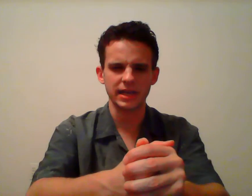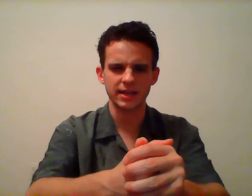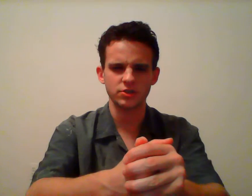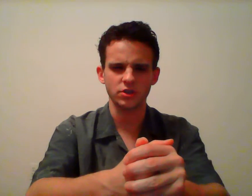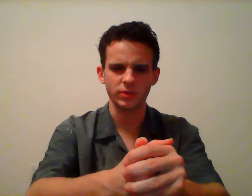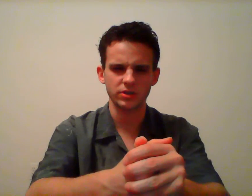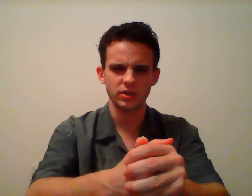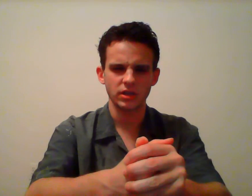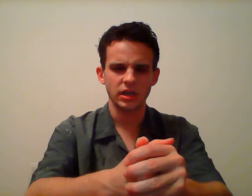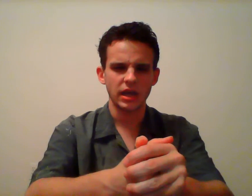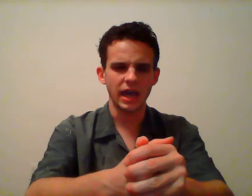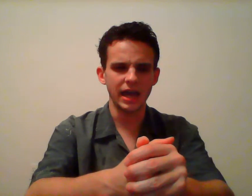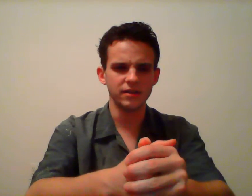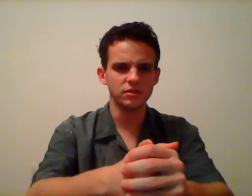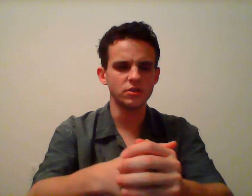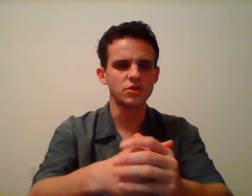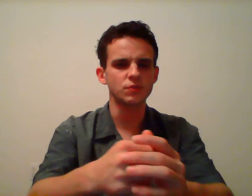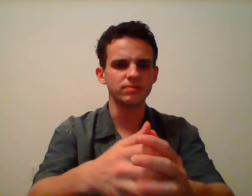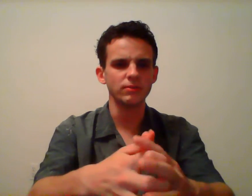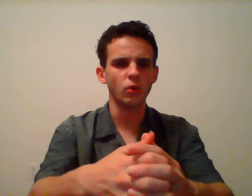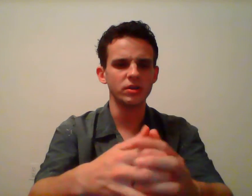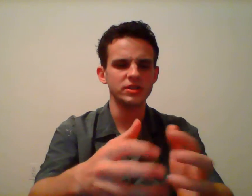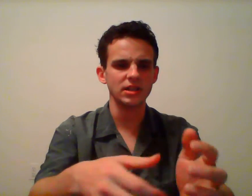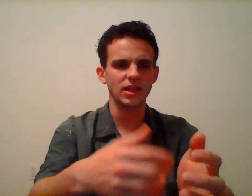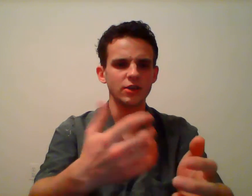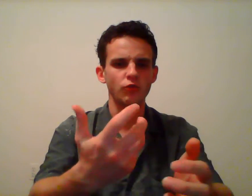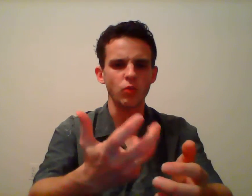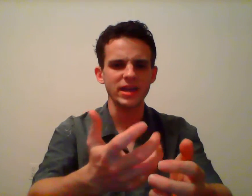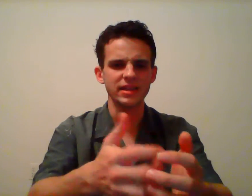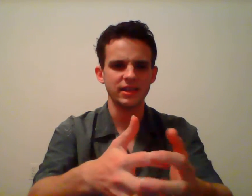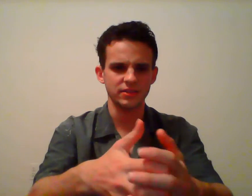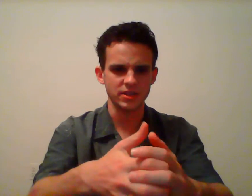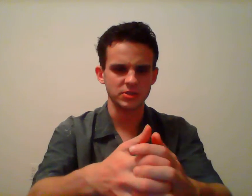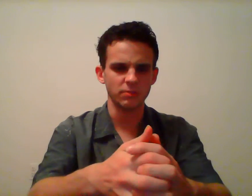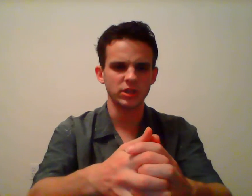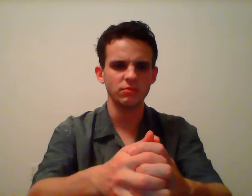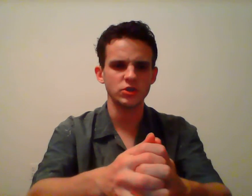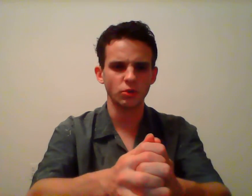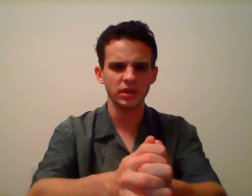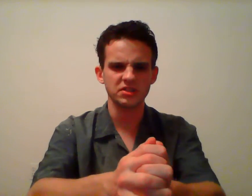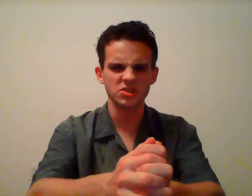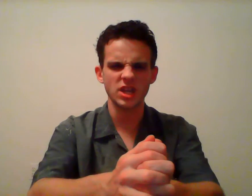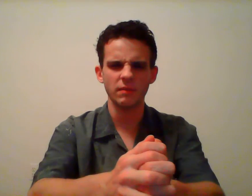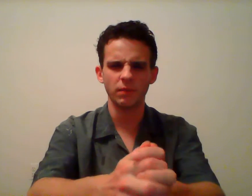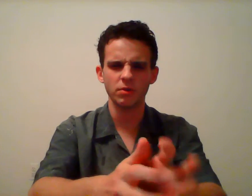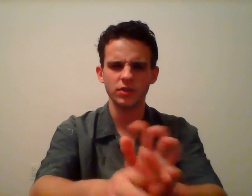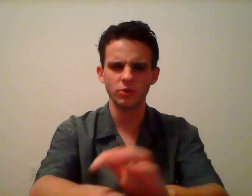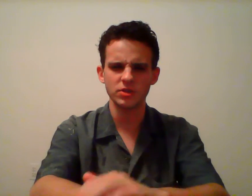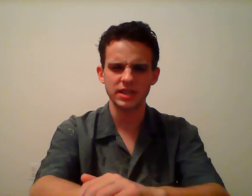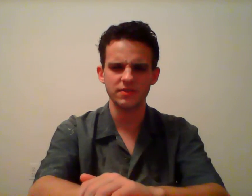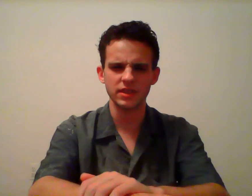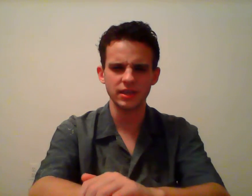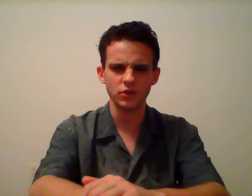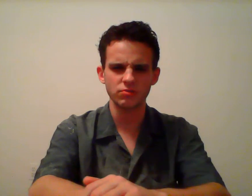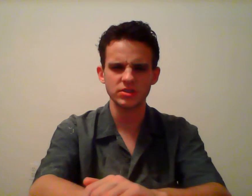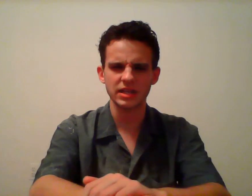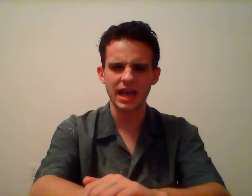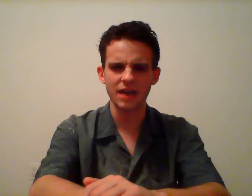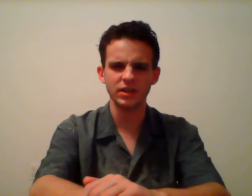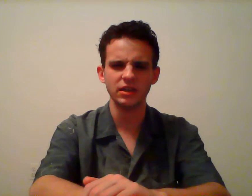attached to it. And the Supreme Court did a lot of weighing in this. And what the majority decision came up with here was that the interest in having